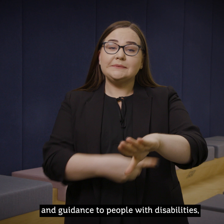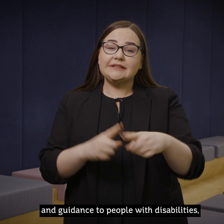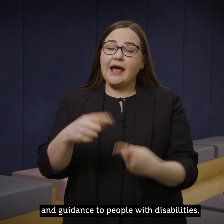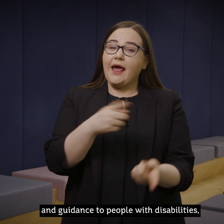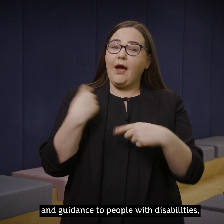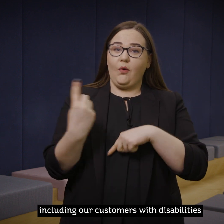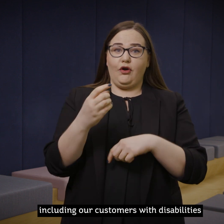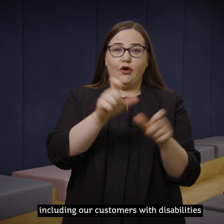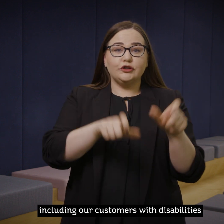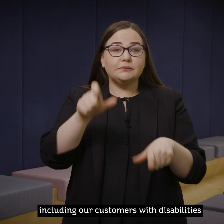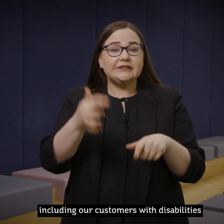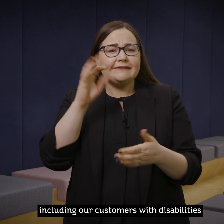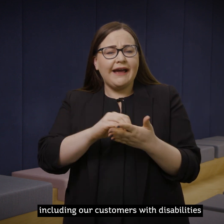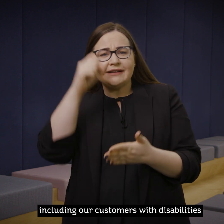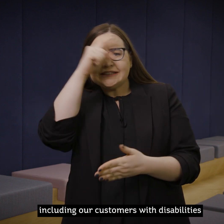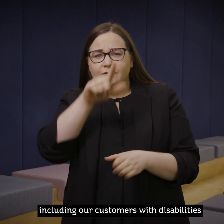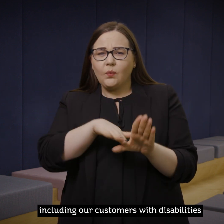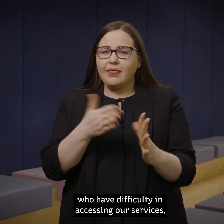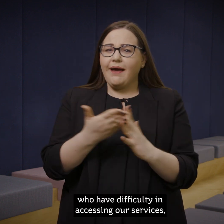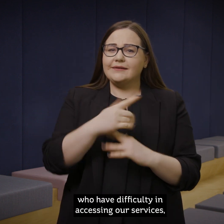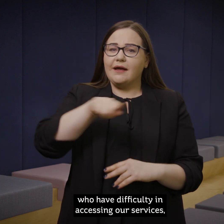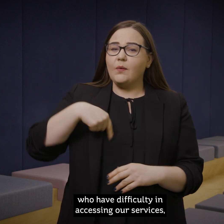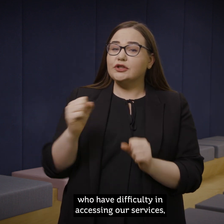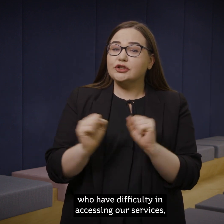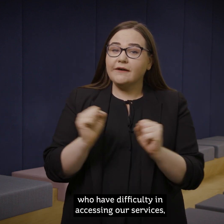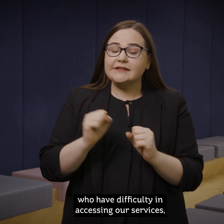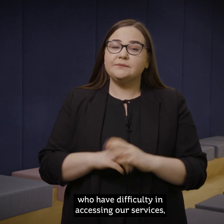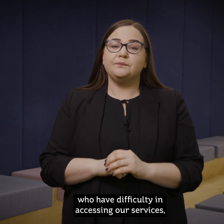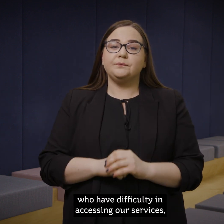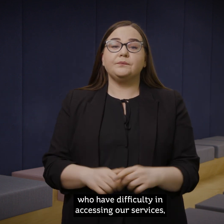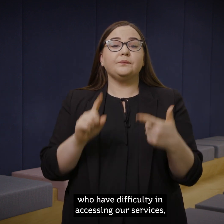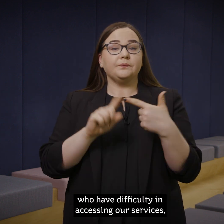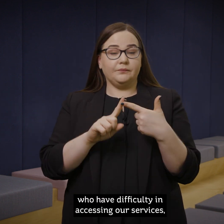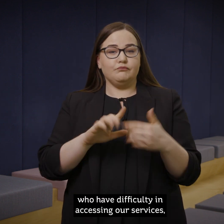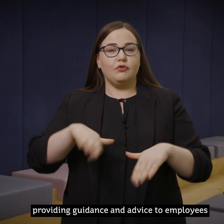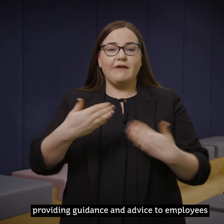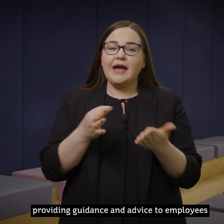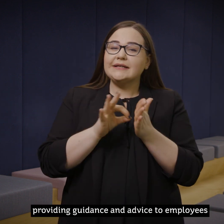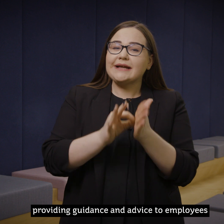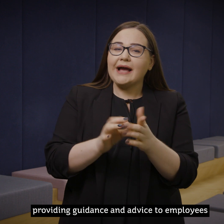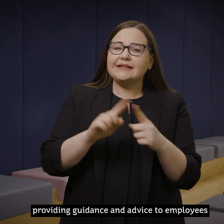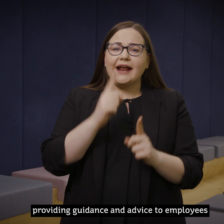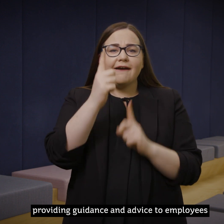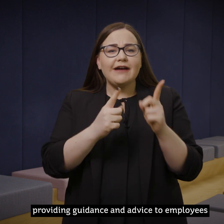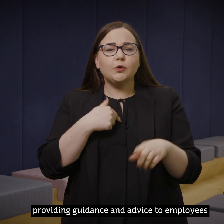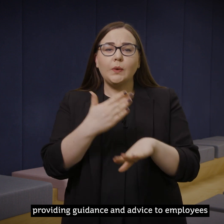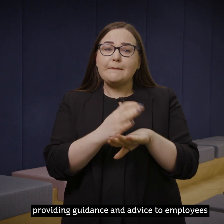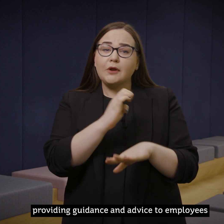disabilities, including our customers with disabilities who have difficulty in accessing our services. Providing guidance and advice to employees